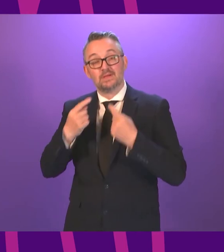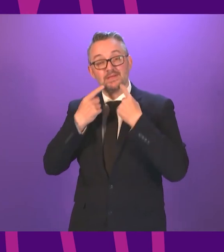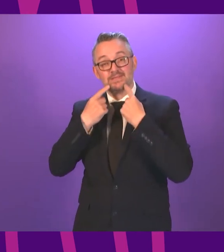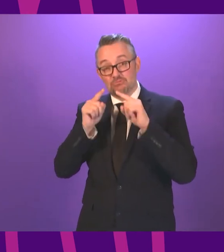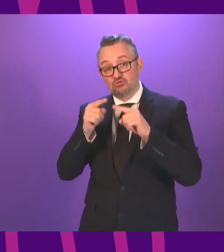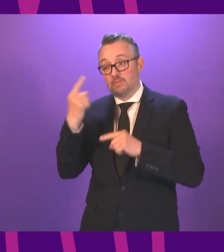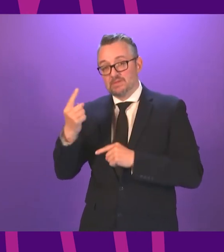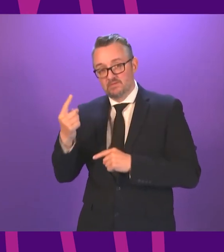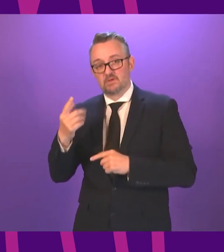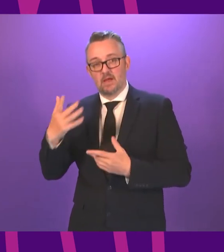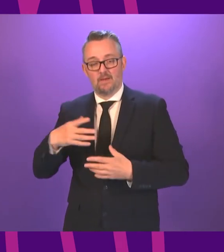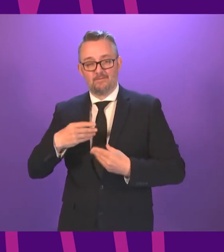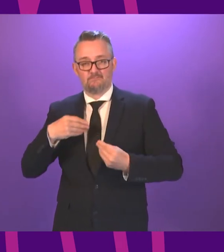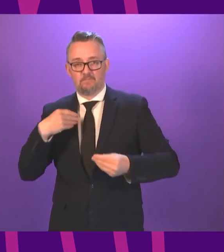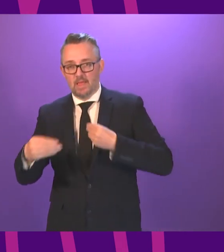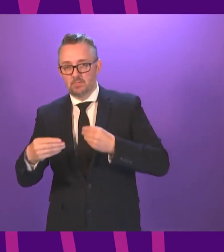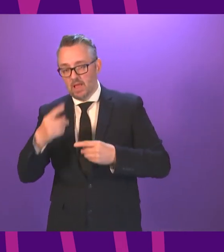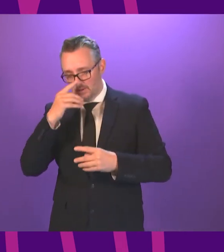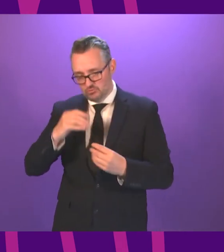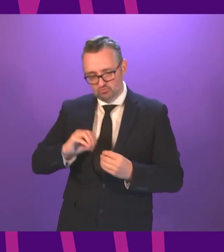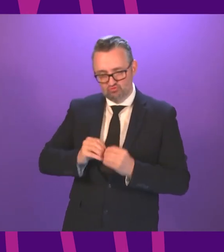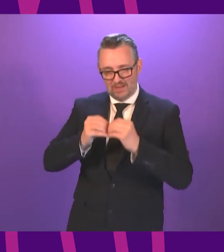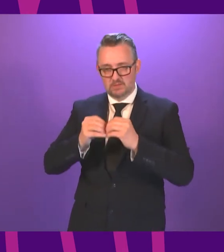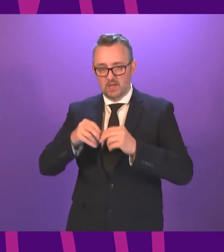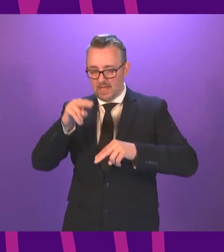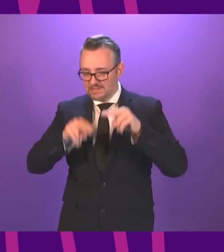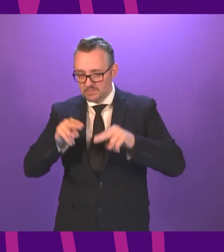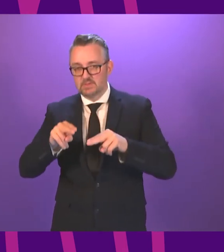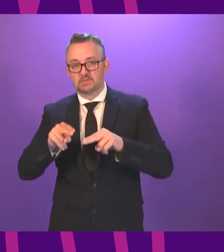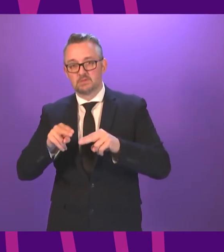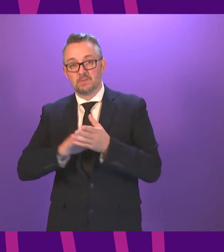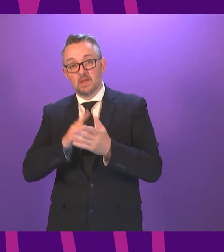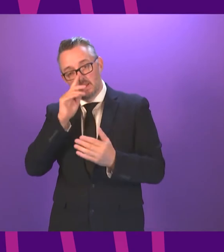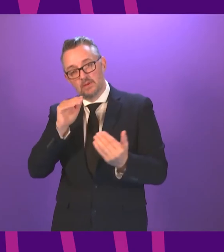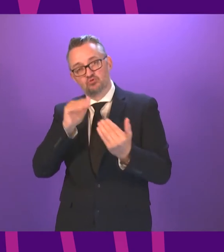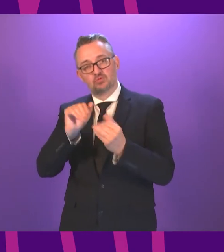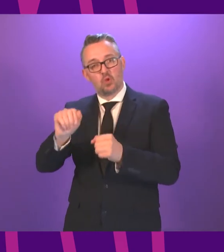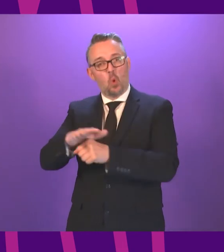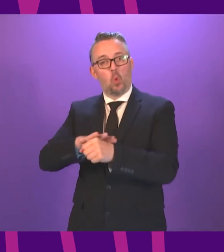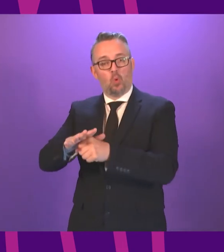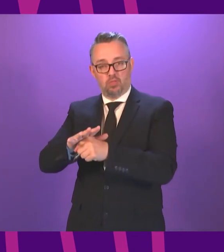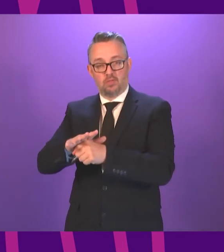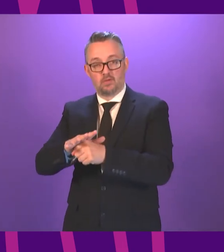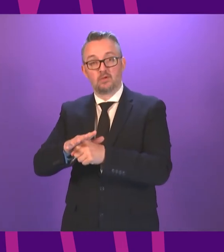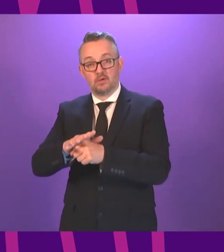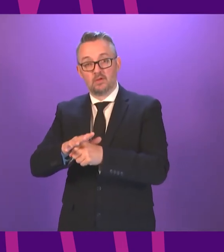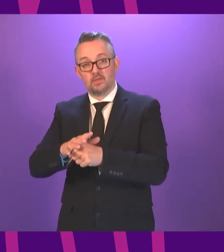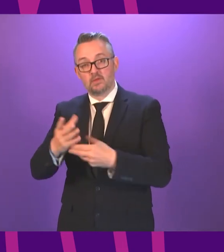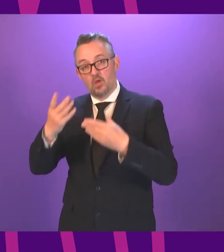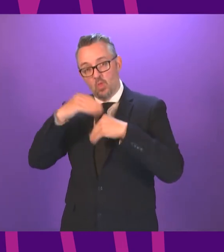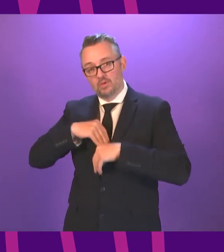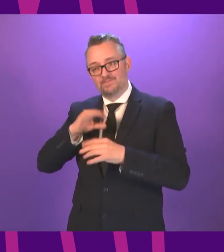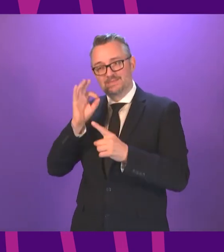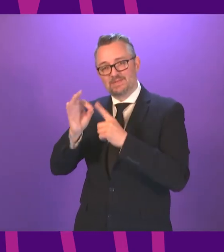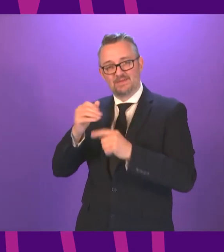flexibility to exercise their judgment to create and conduct assessments in ways which suit local circumstances and take account of the specific needs of